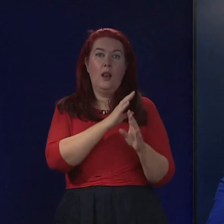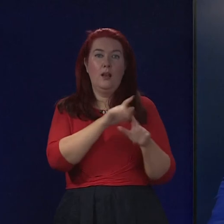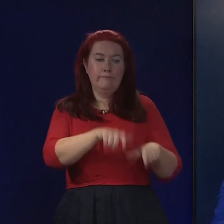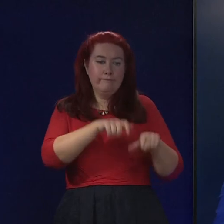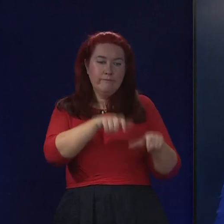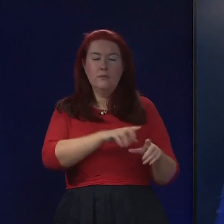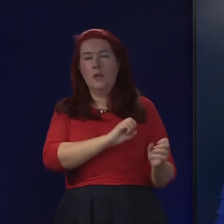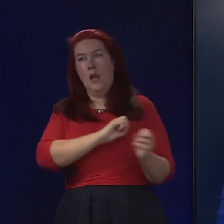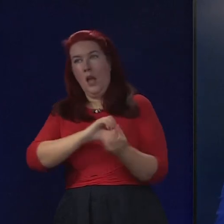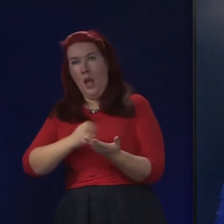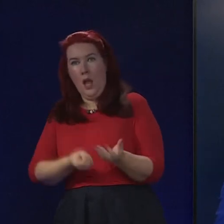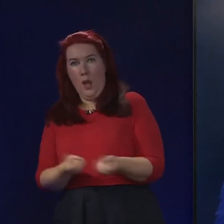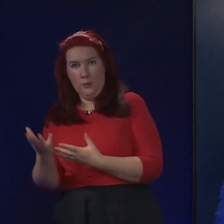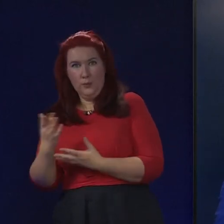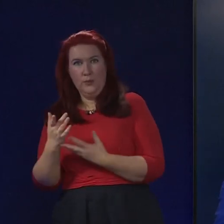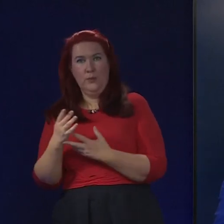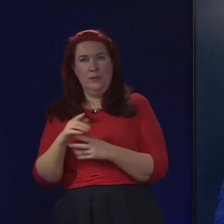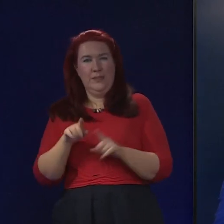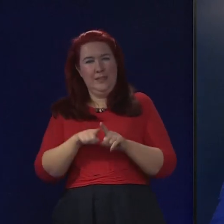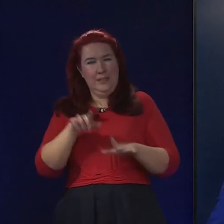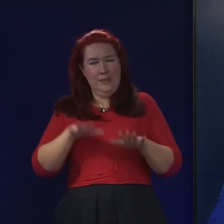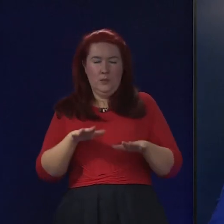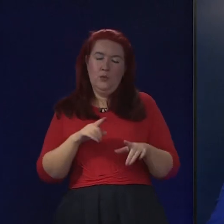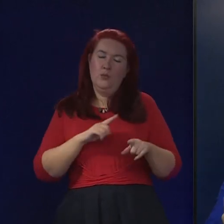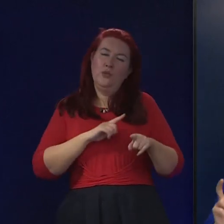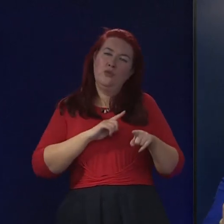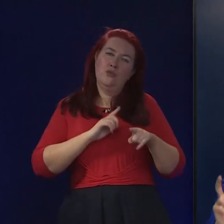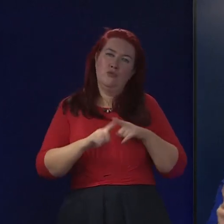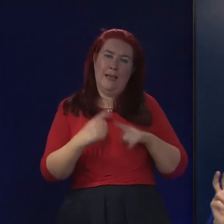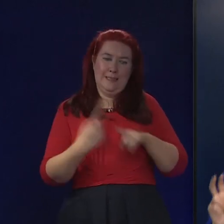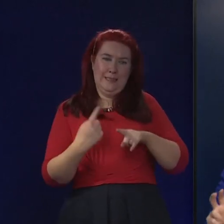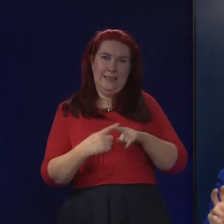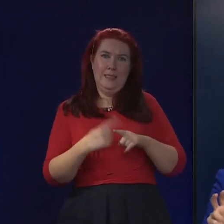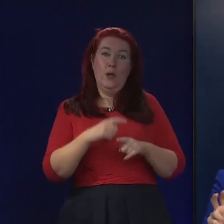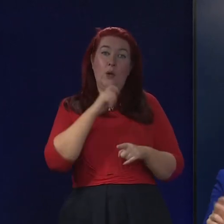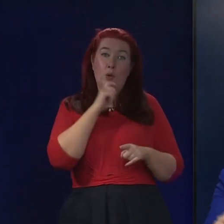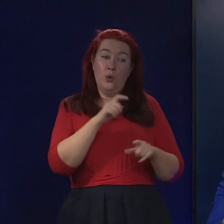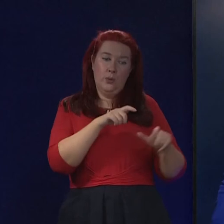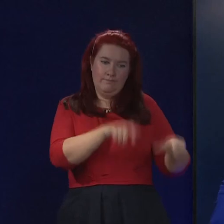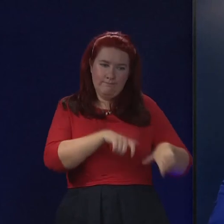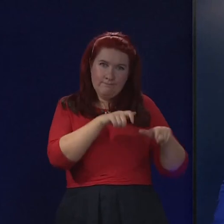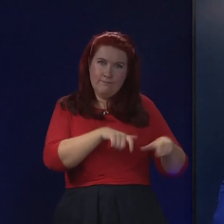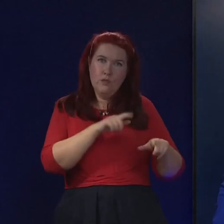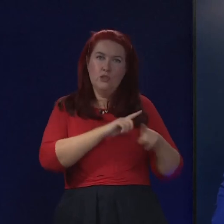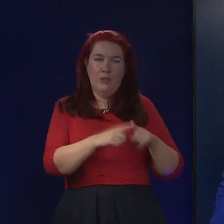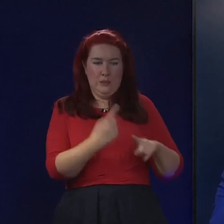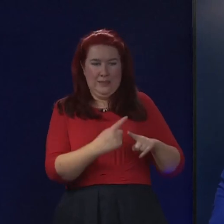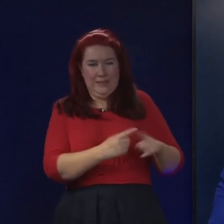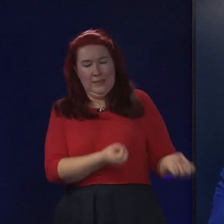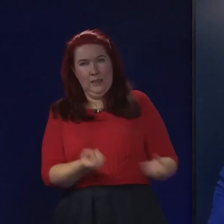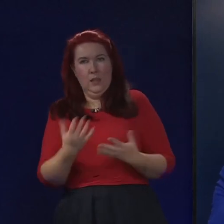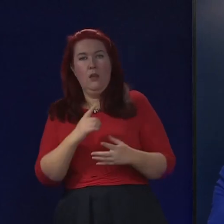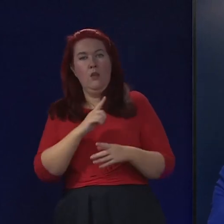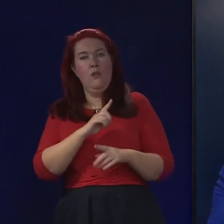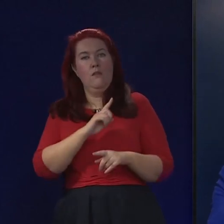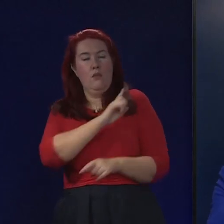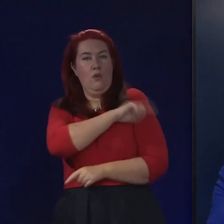down to speed up the discharge of those who are technically defined as delayed discharges. But the initiative I spoke about